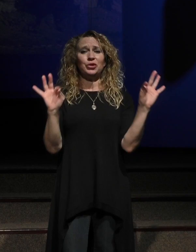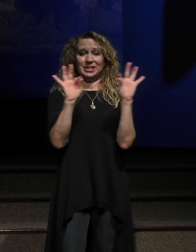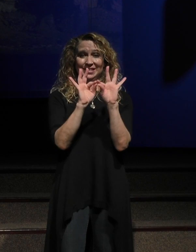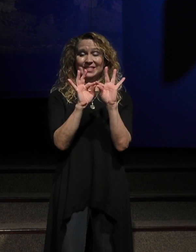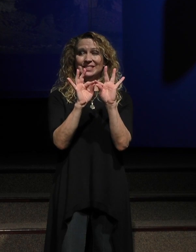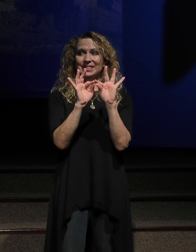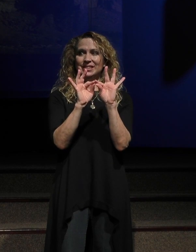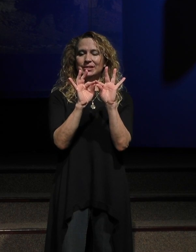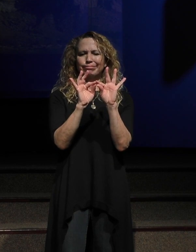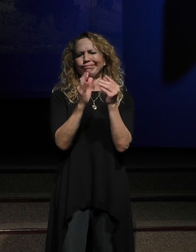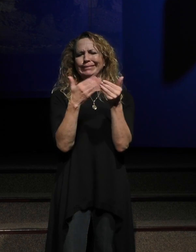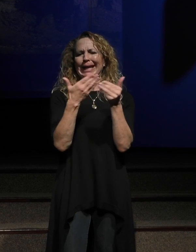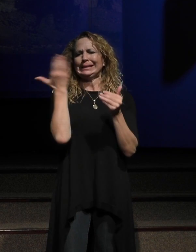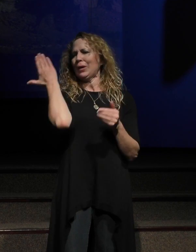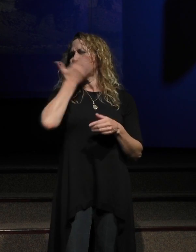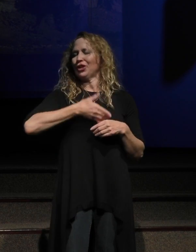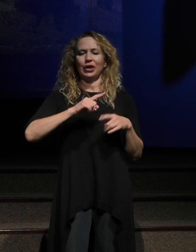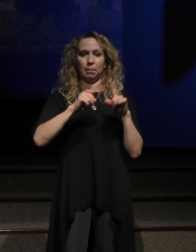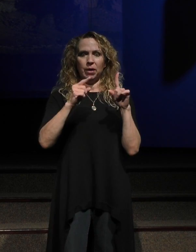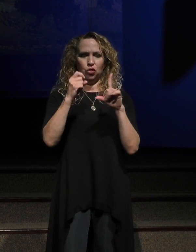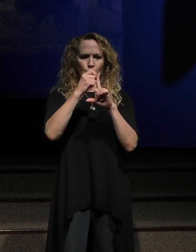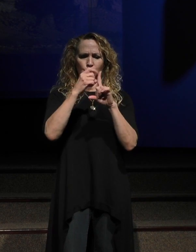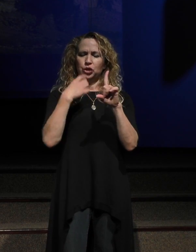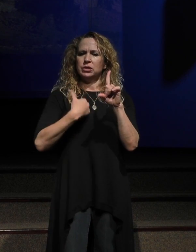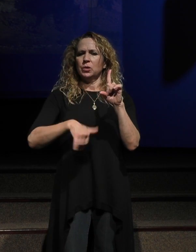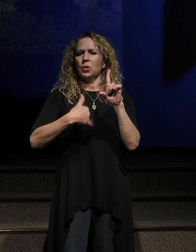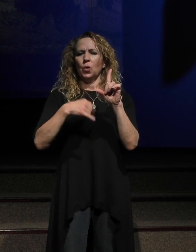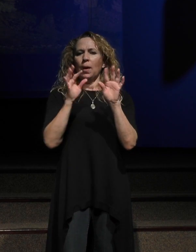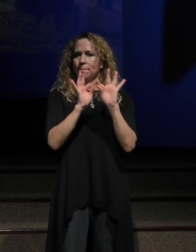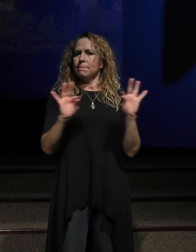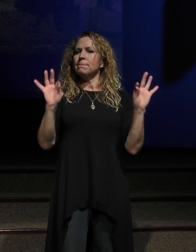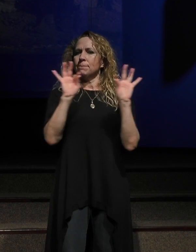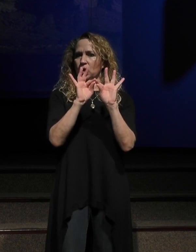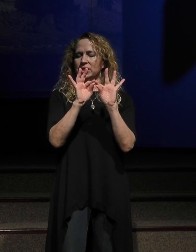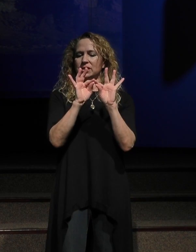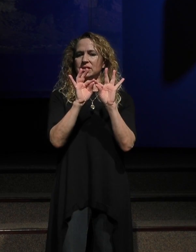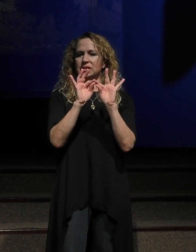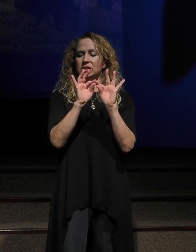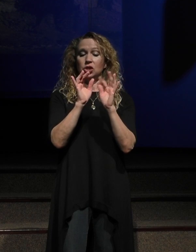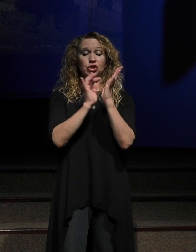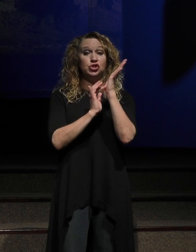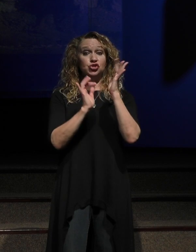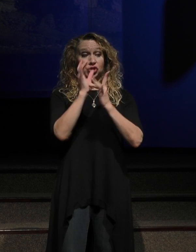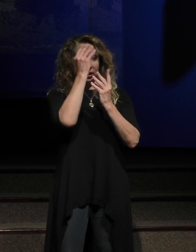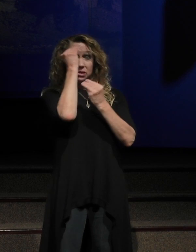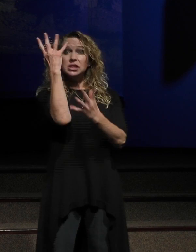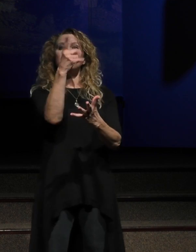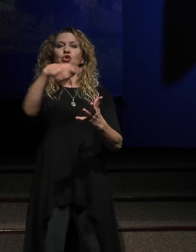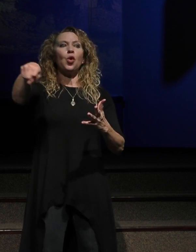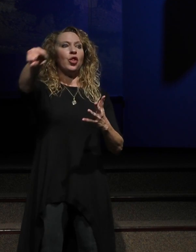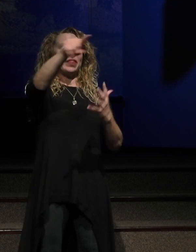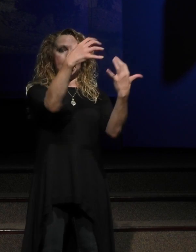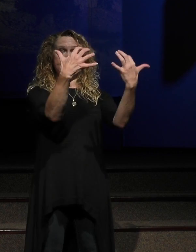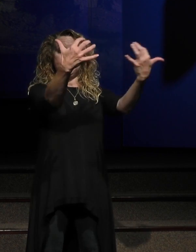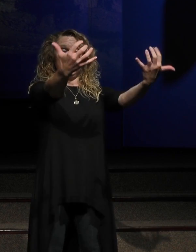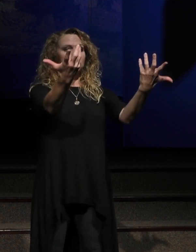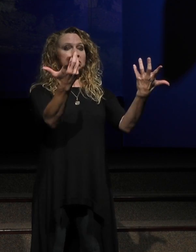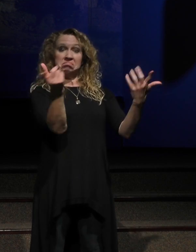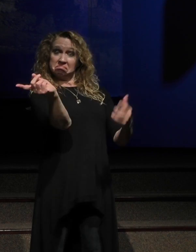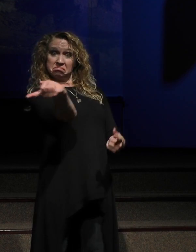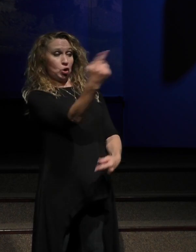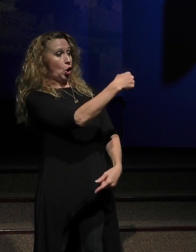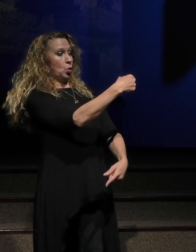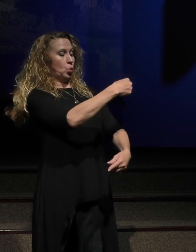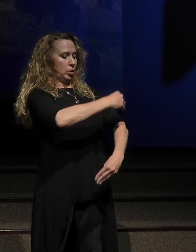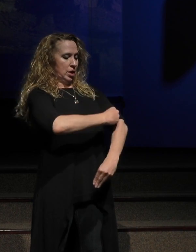It's easy to overlook, but it's a powerful word. Here's the nine words. Jesus told them, unwrap him,